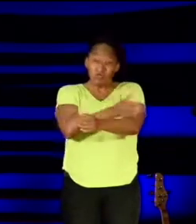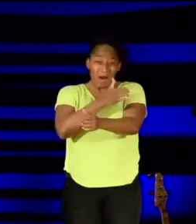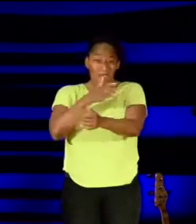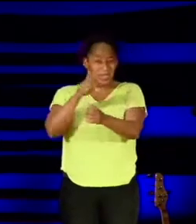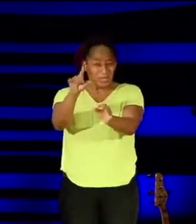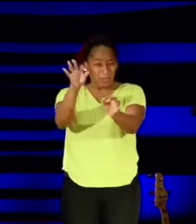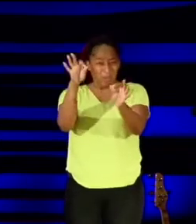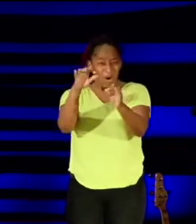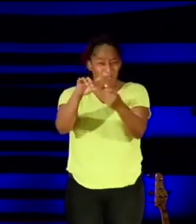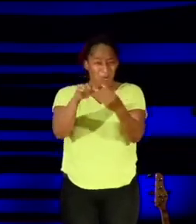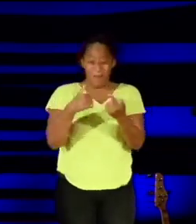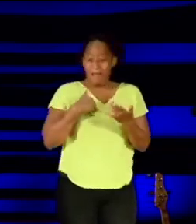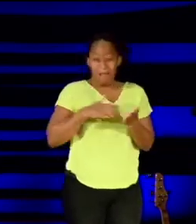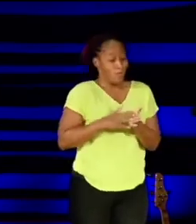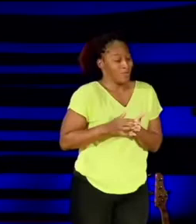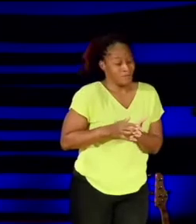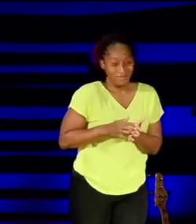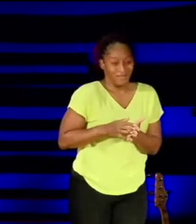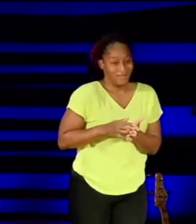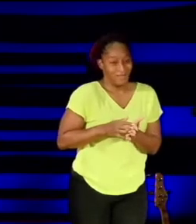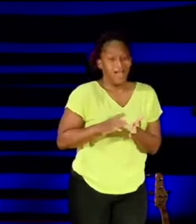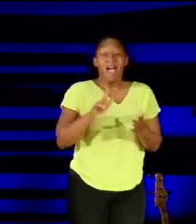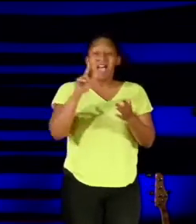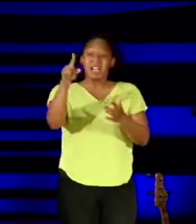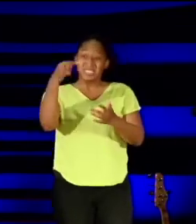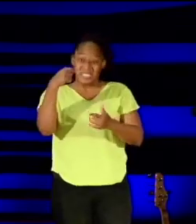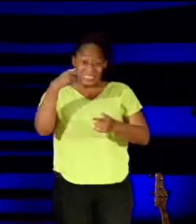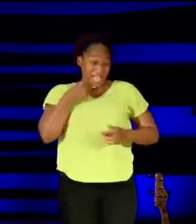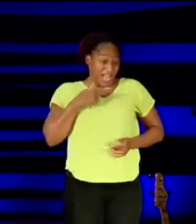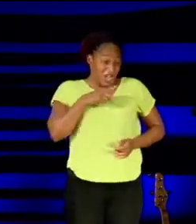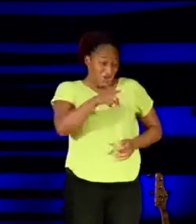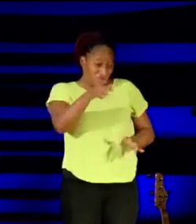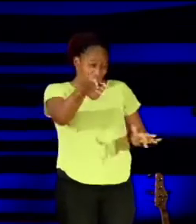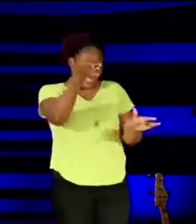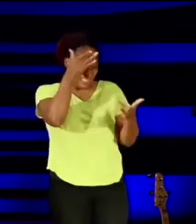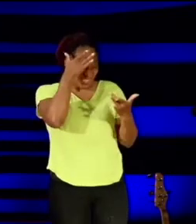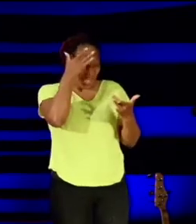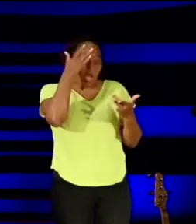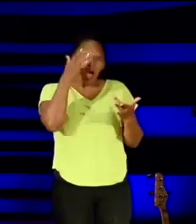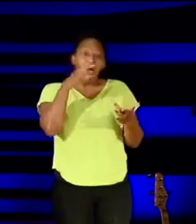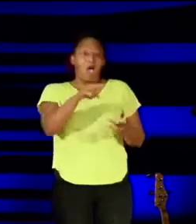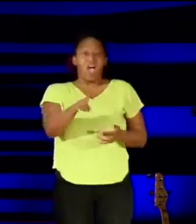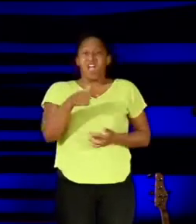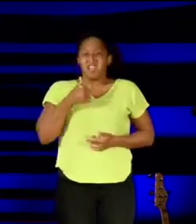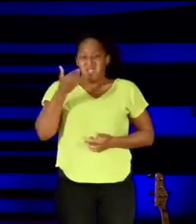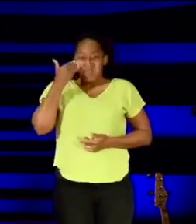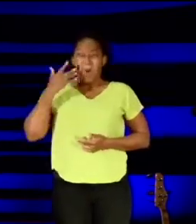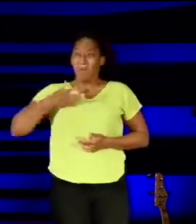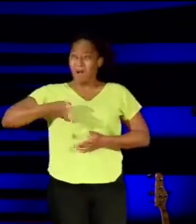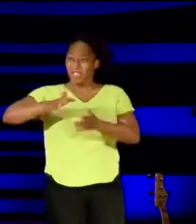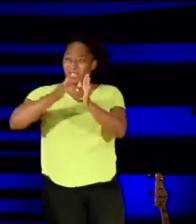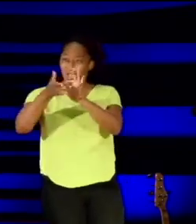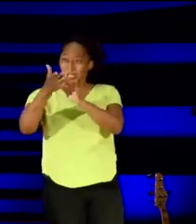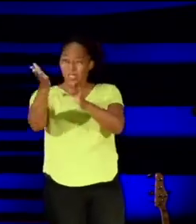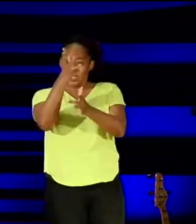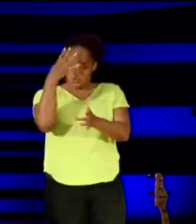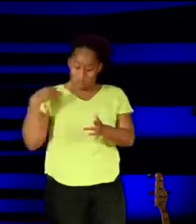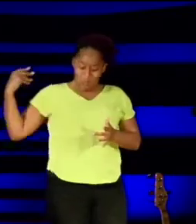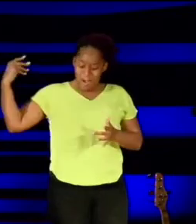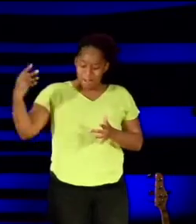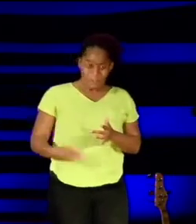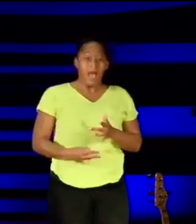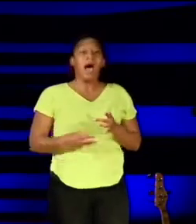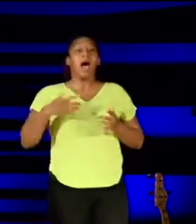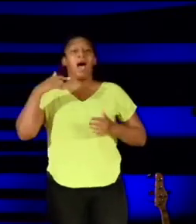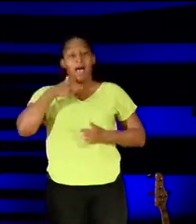in weakness. Yes, yes. When he calls you sick, he should know that by the stripes of Jesus, you are healed and